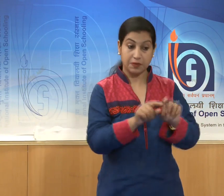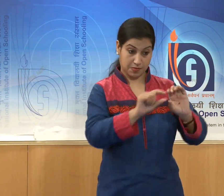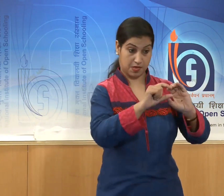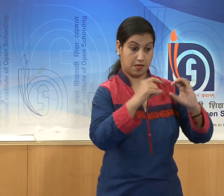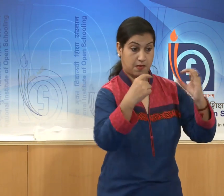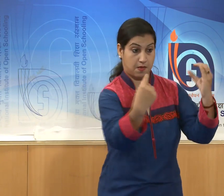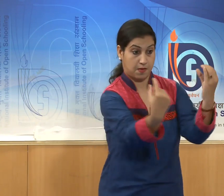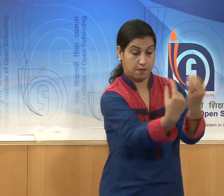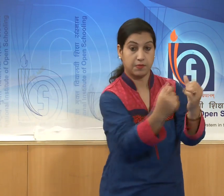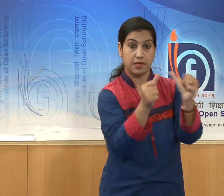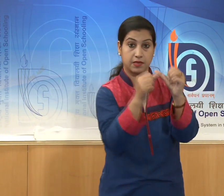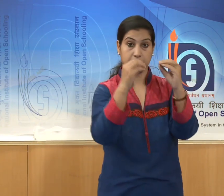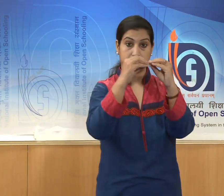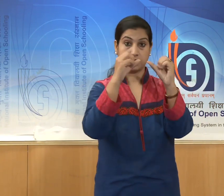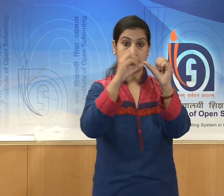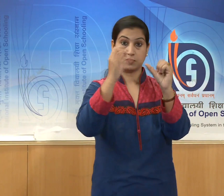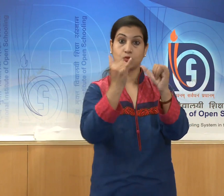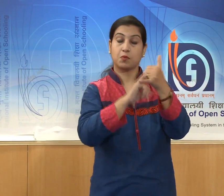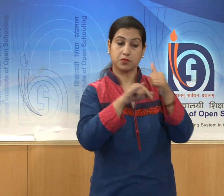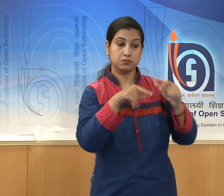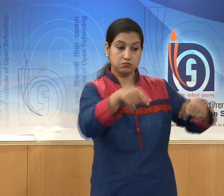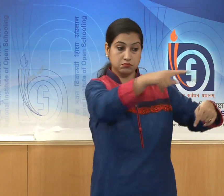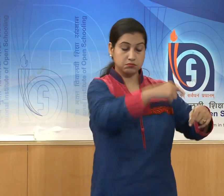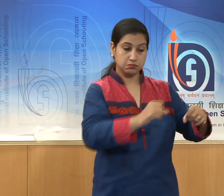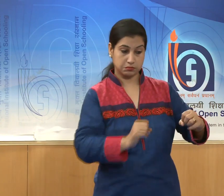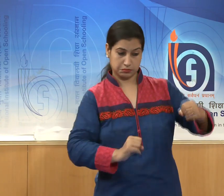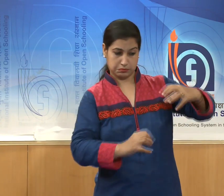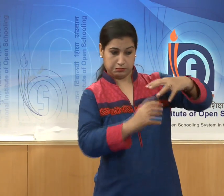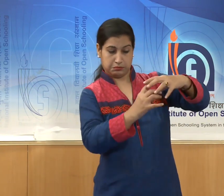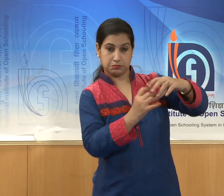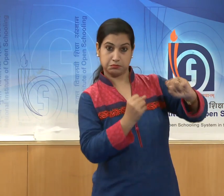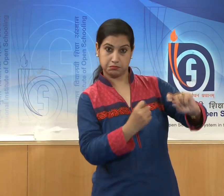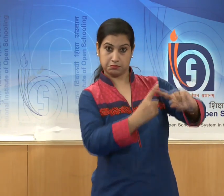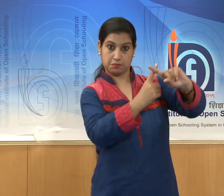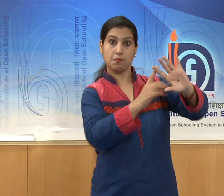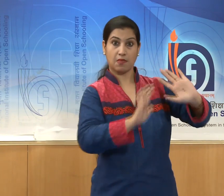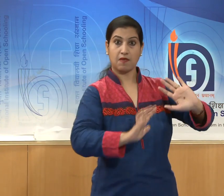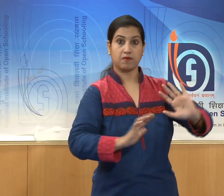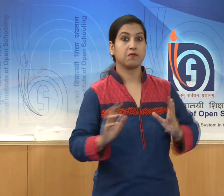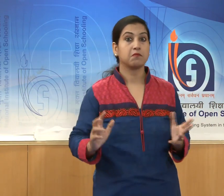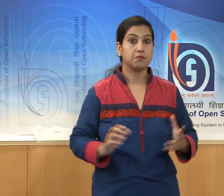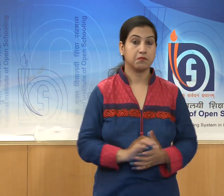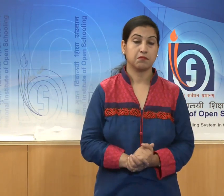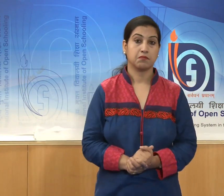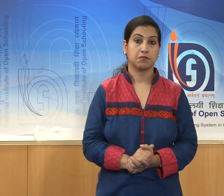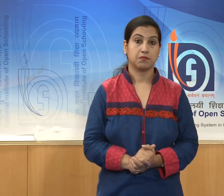create a contrast with the plane